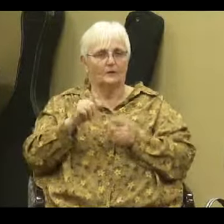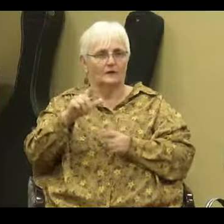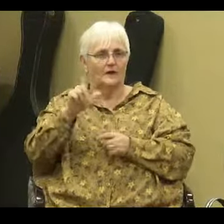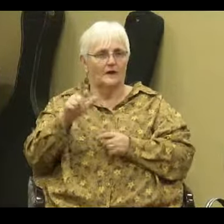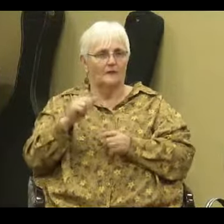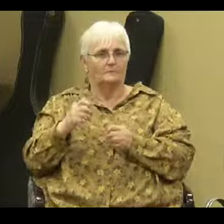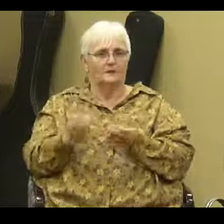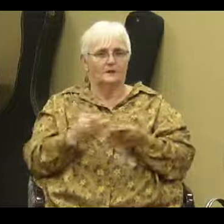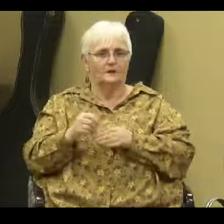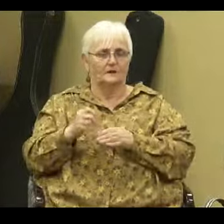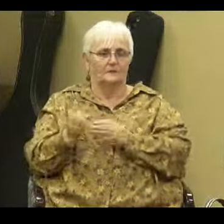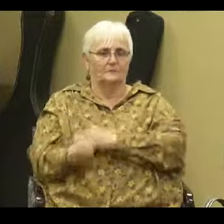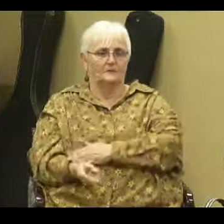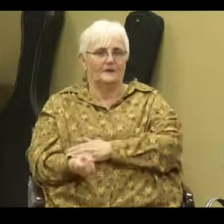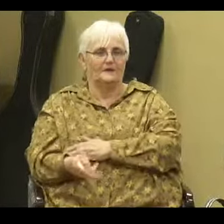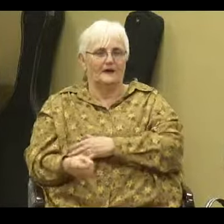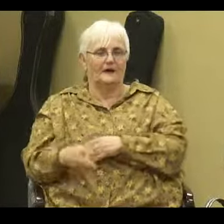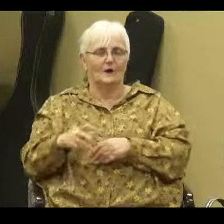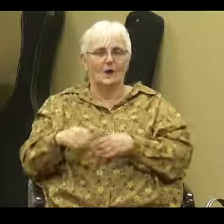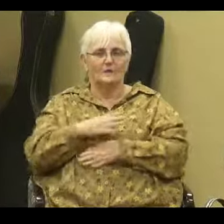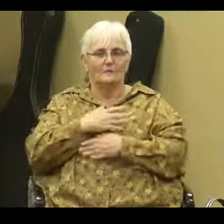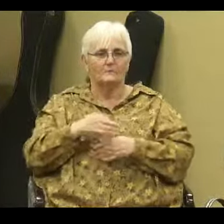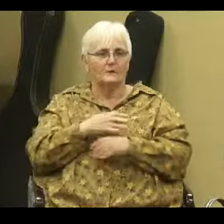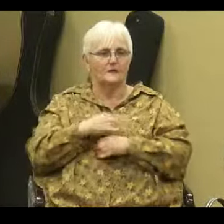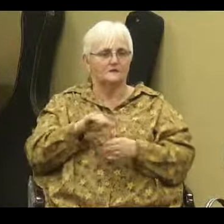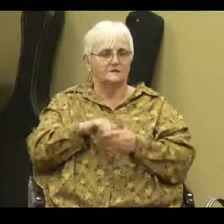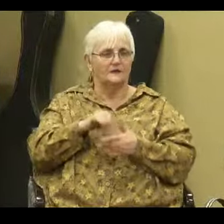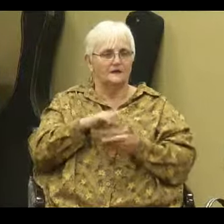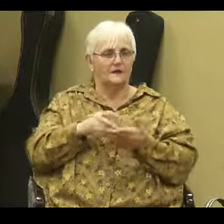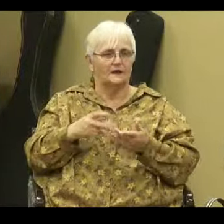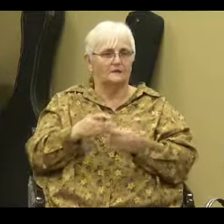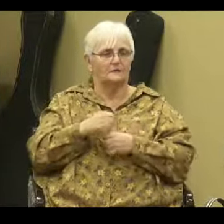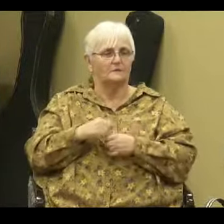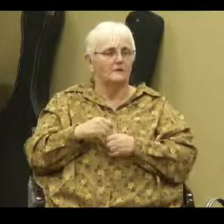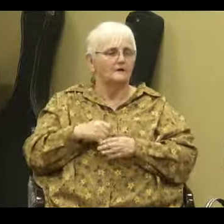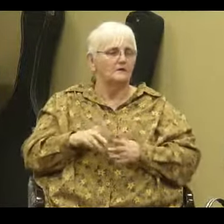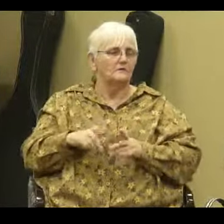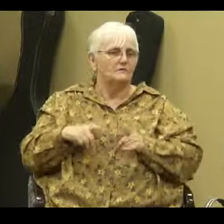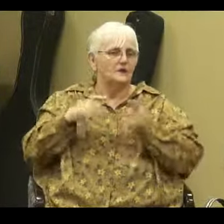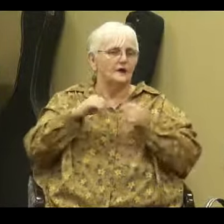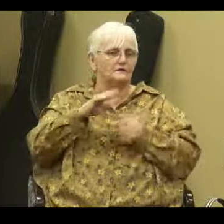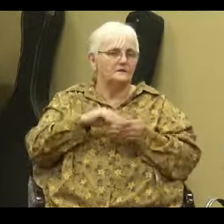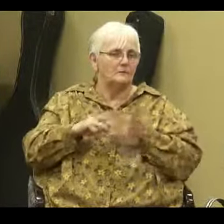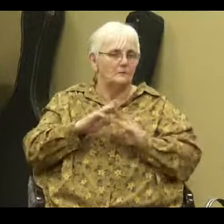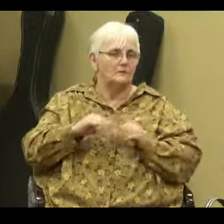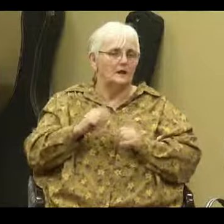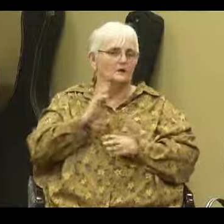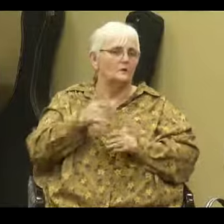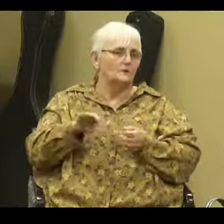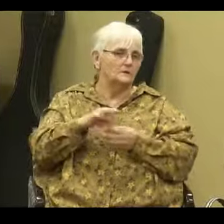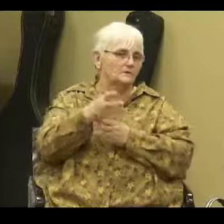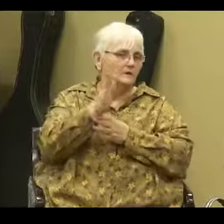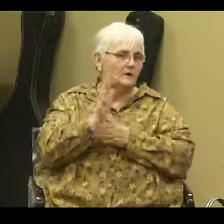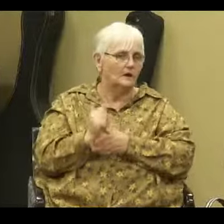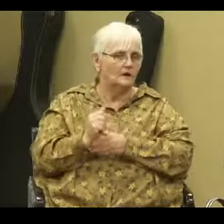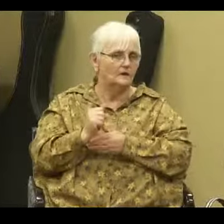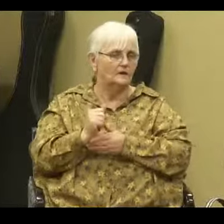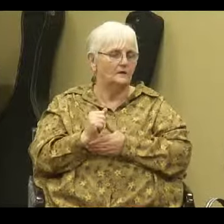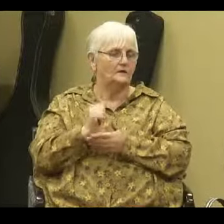be here until midnight. All the pleasures of life that take people out of the will of God. Amen. And so